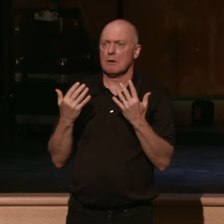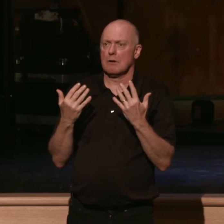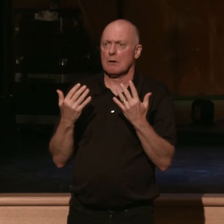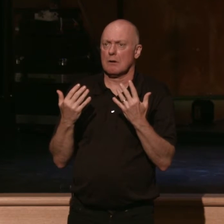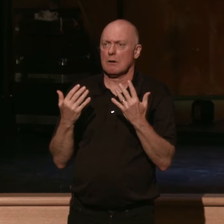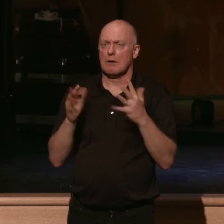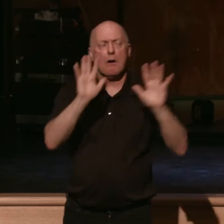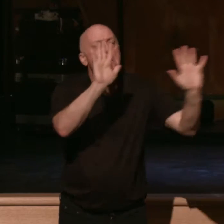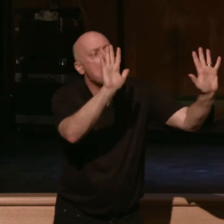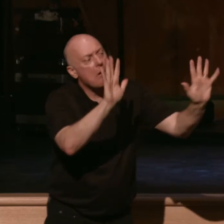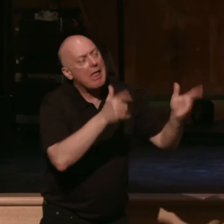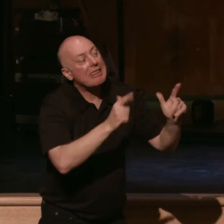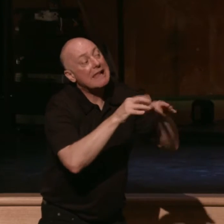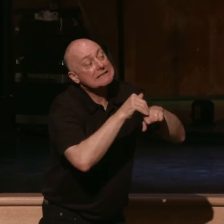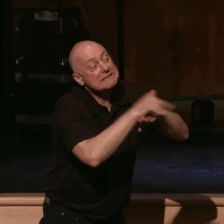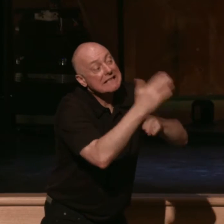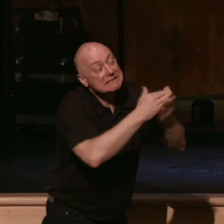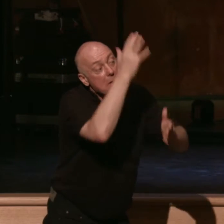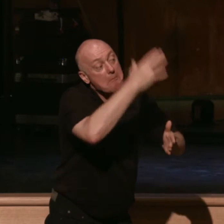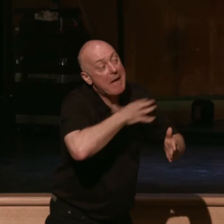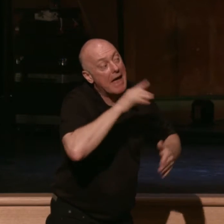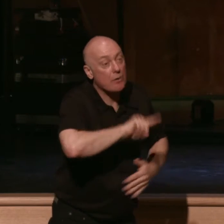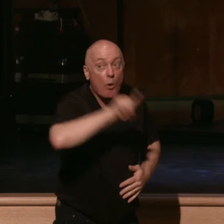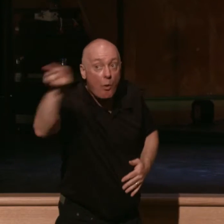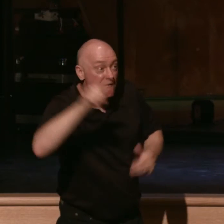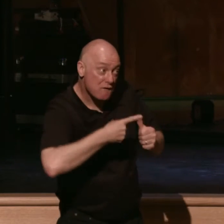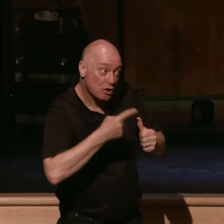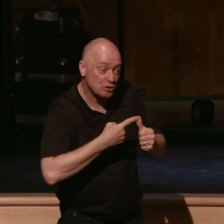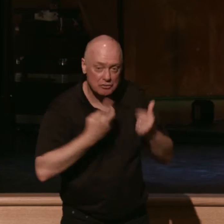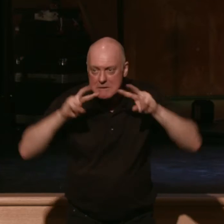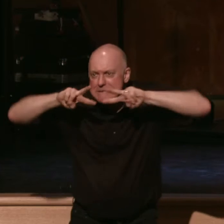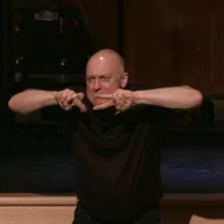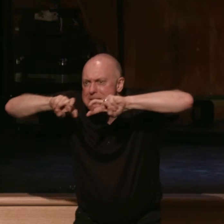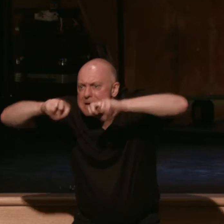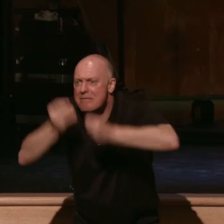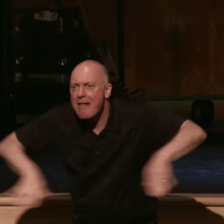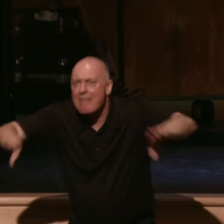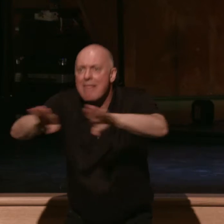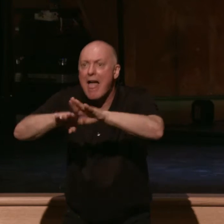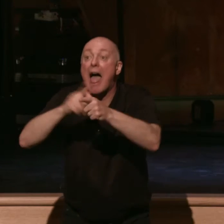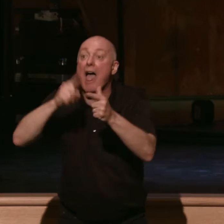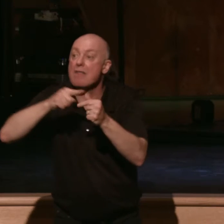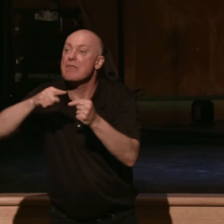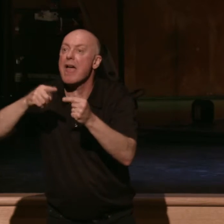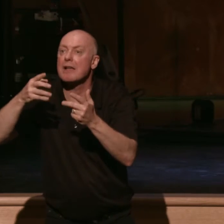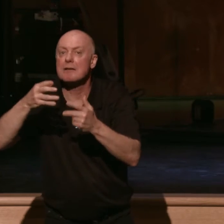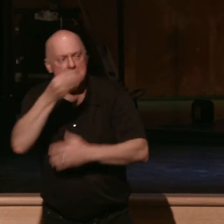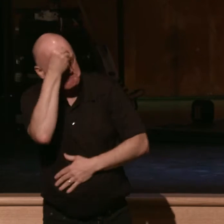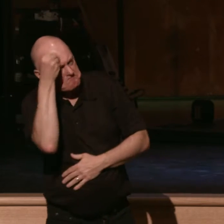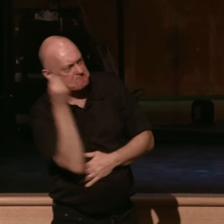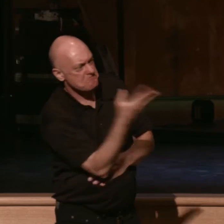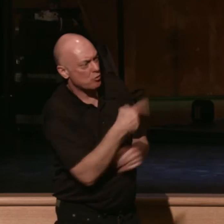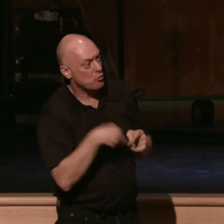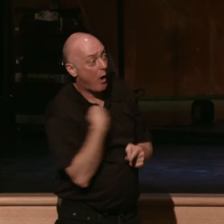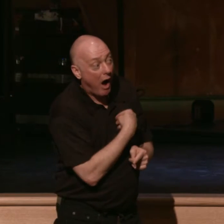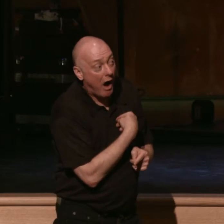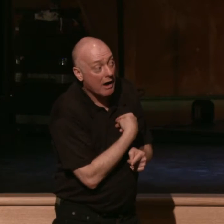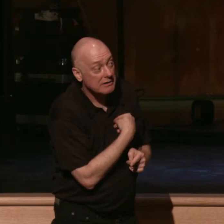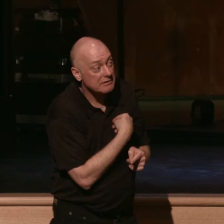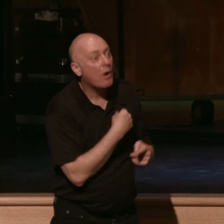Let's send men before us that they may explore the land for us and bring us word again of the way by which we will go up to